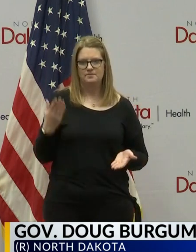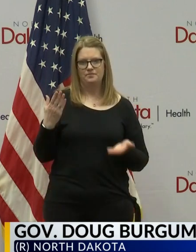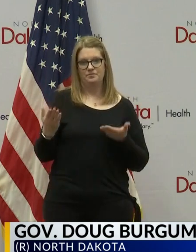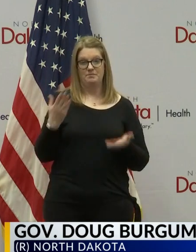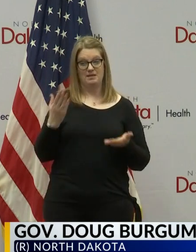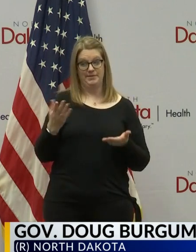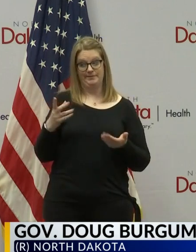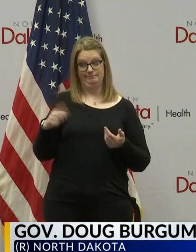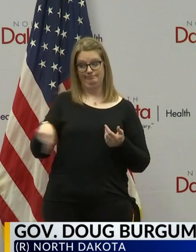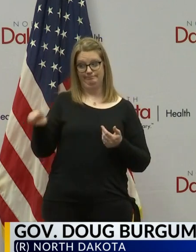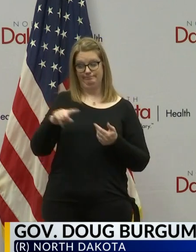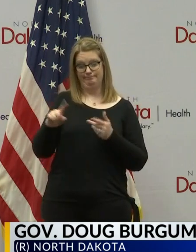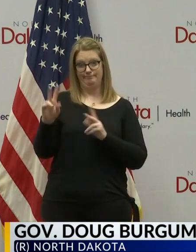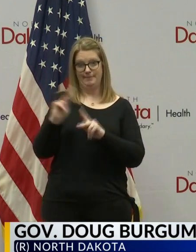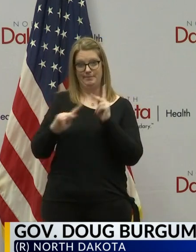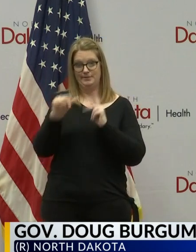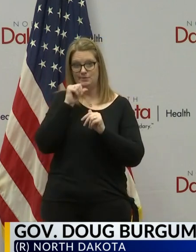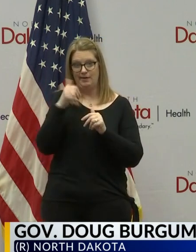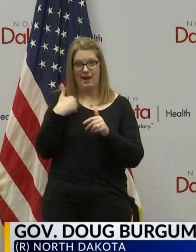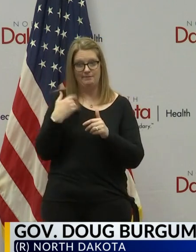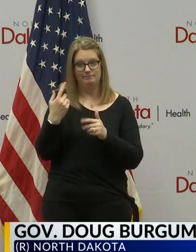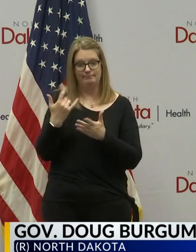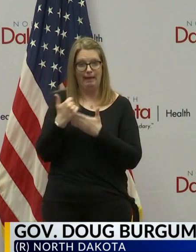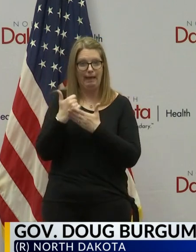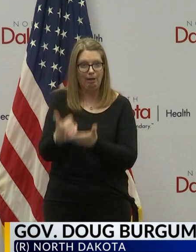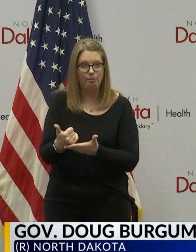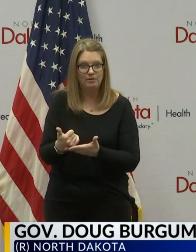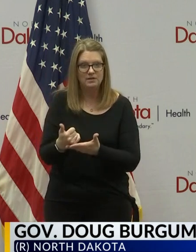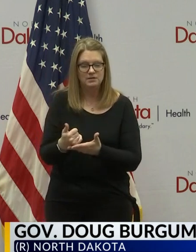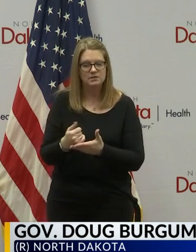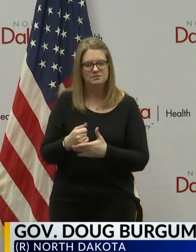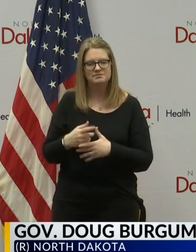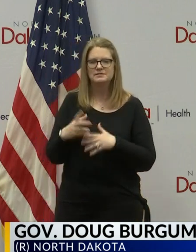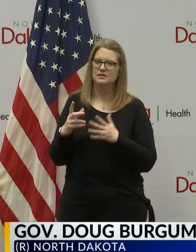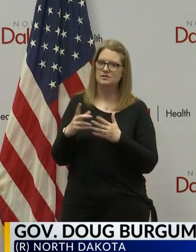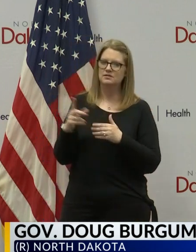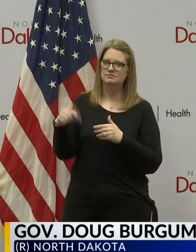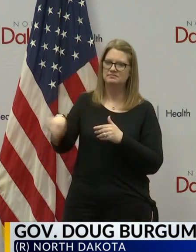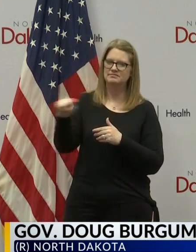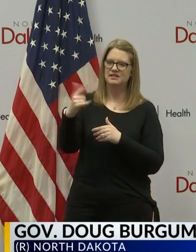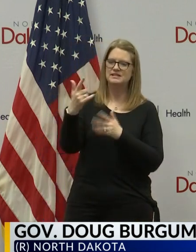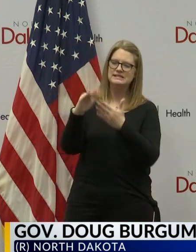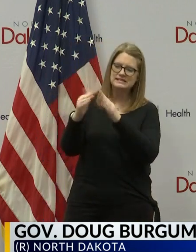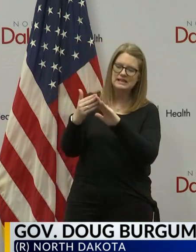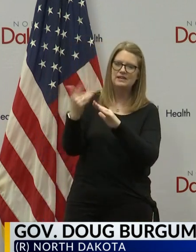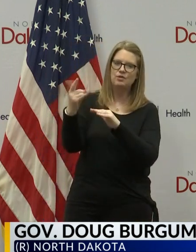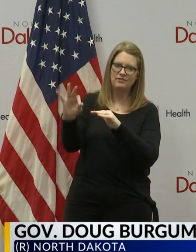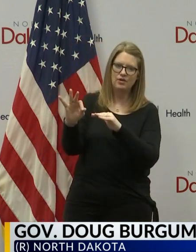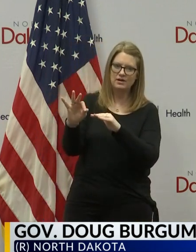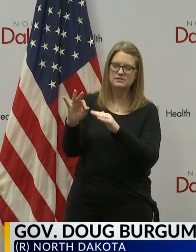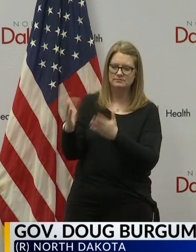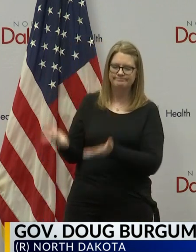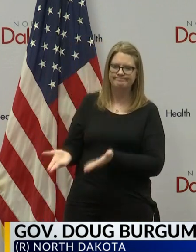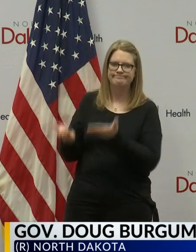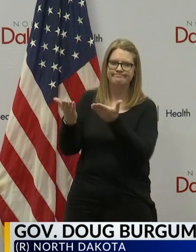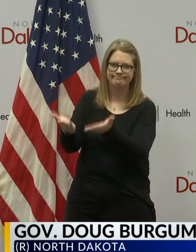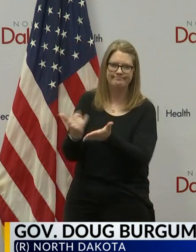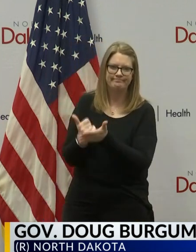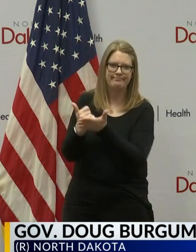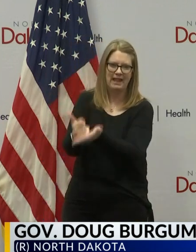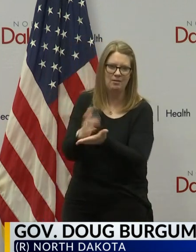a full network to support them. And so, again, to avoid everybody having to rush out to get two weeks of supplies right now,